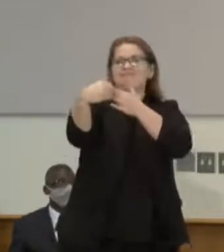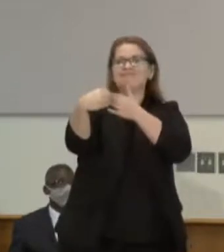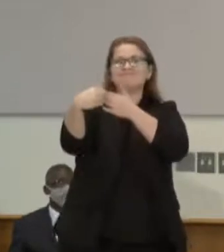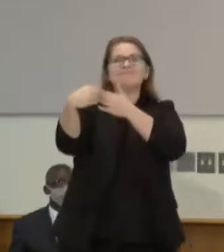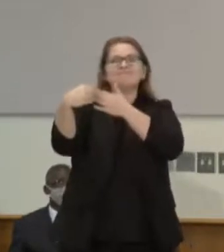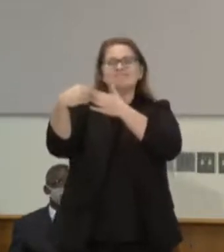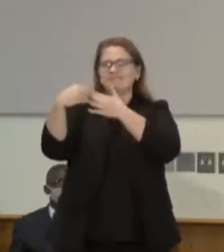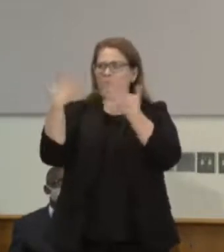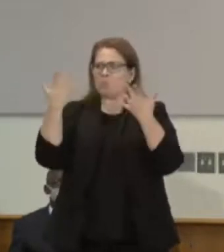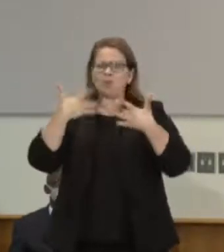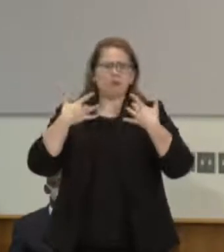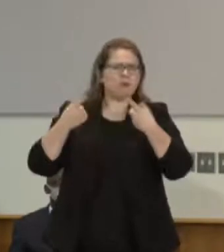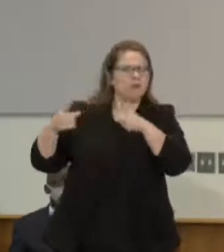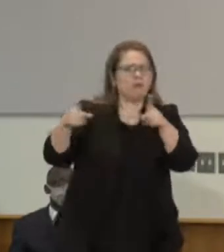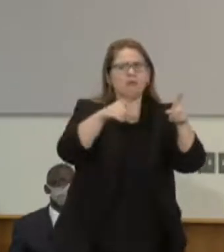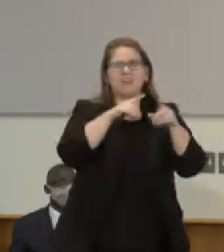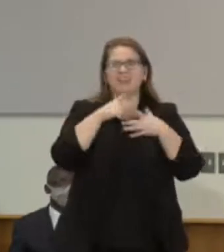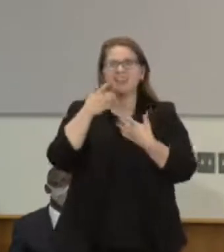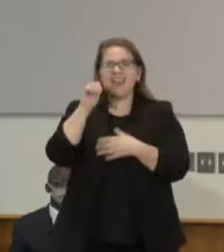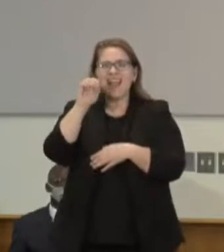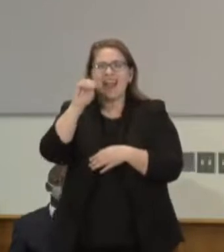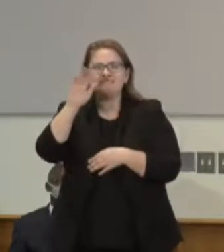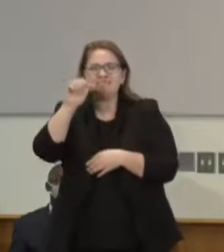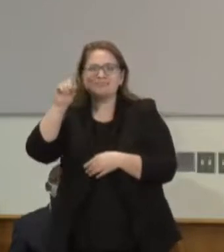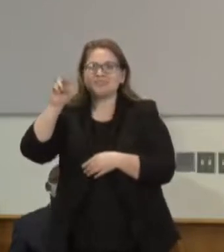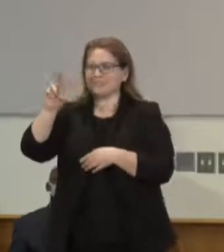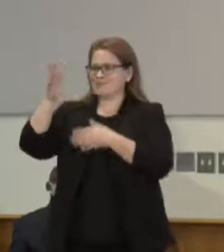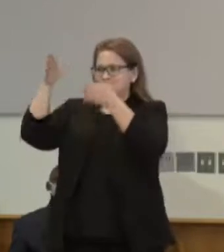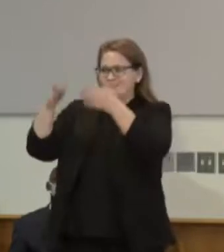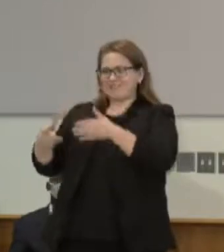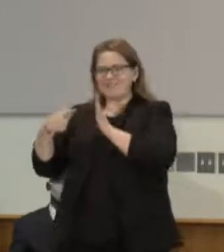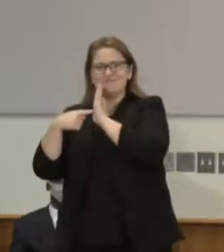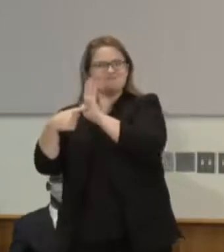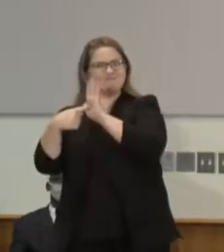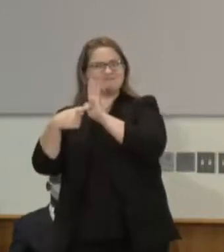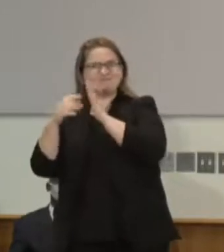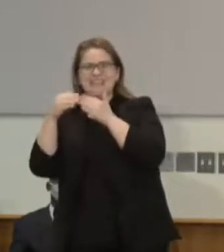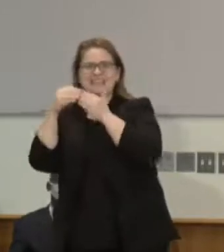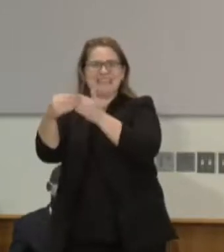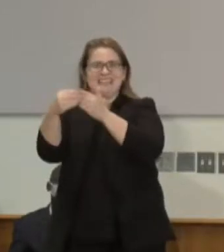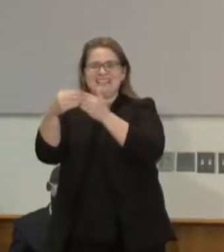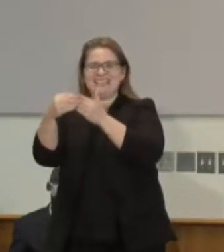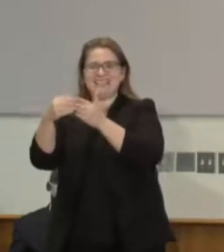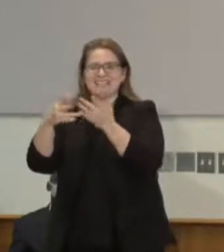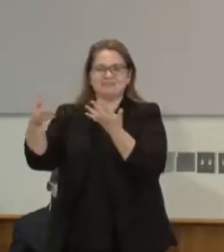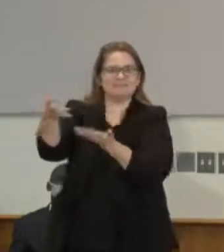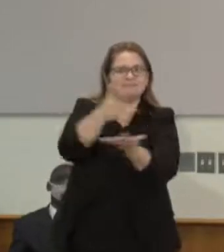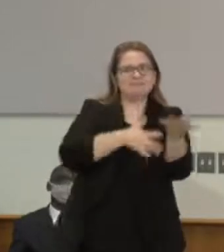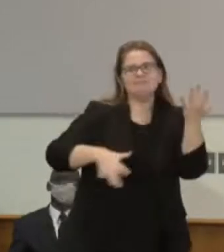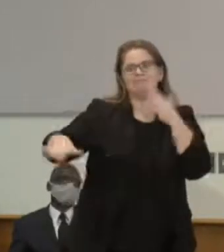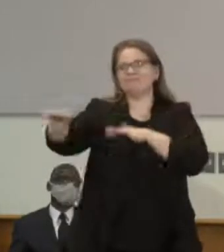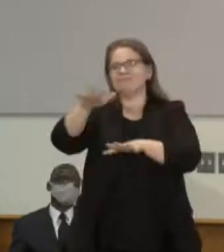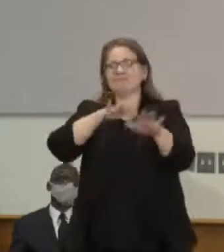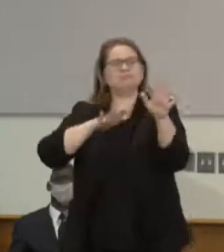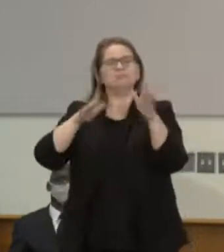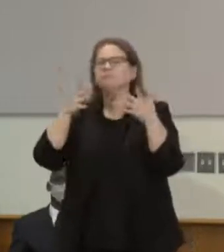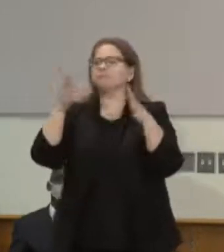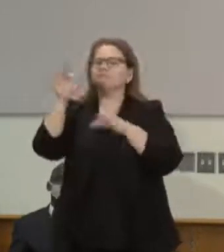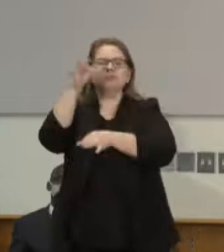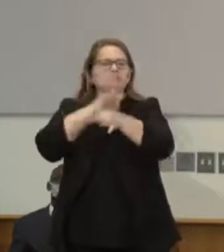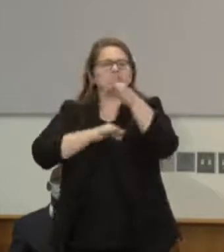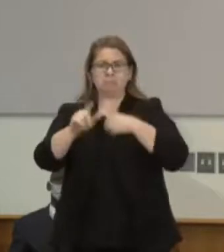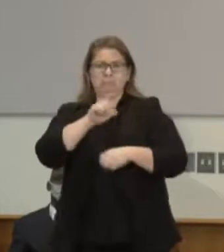members leading in the community instead of the police coming in and creating this whole